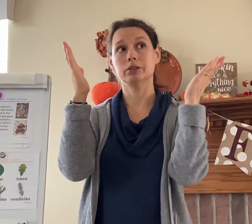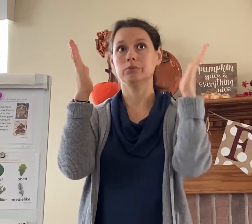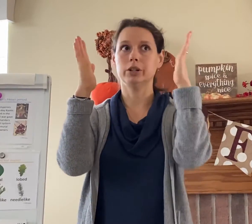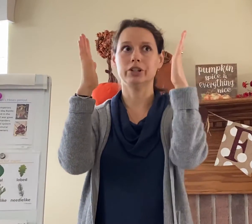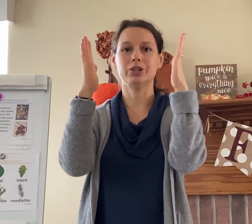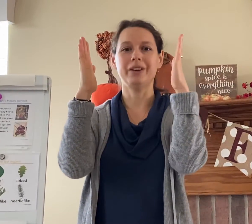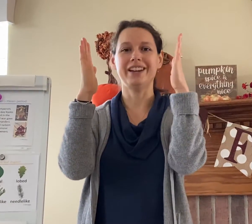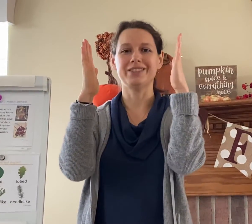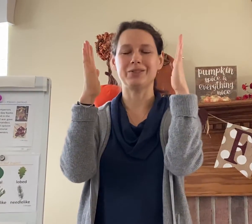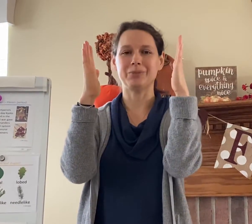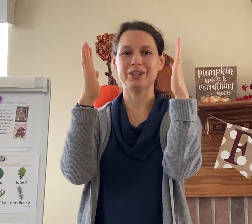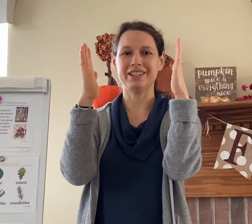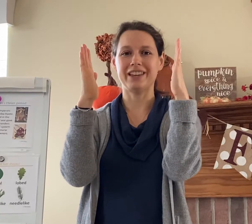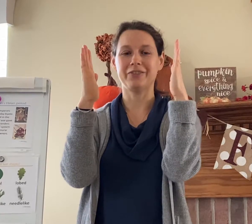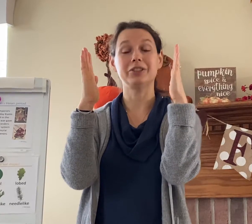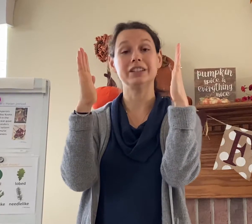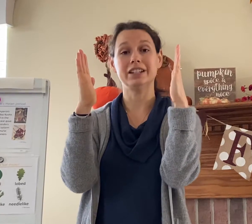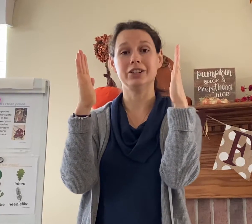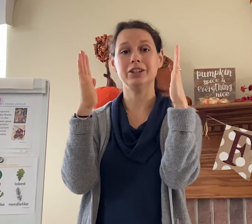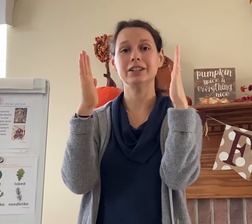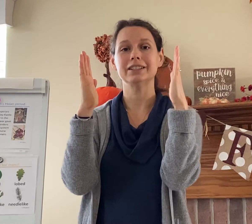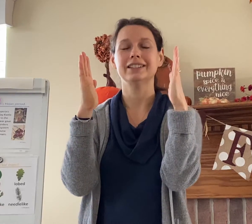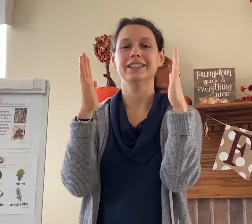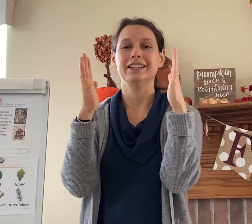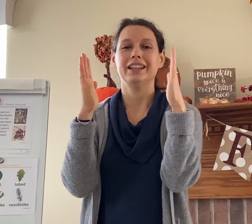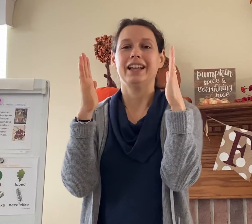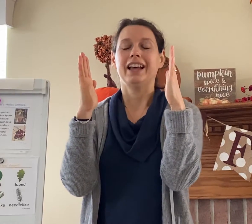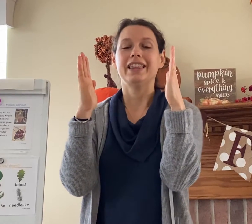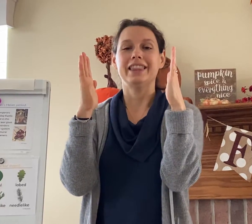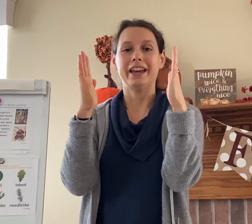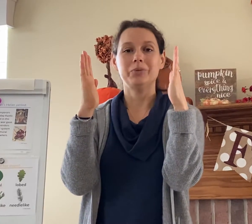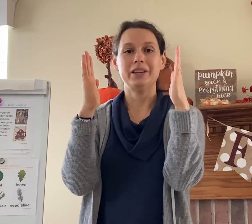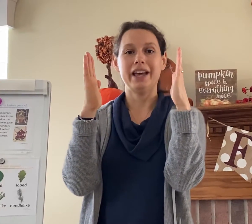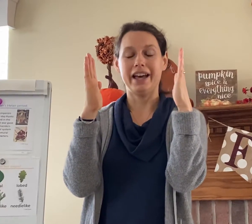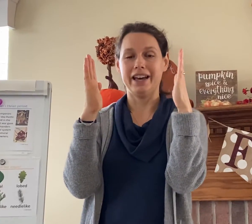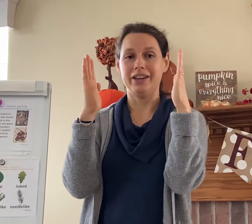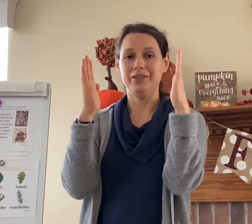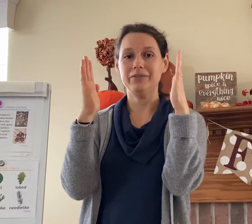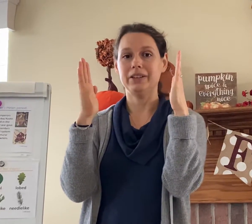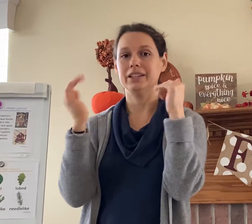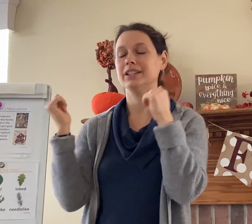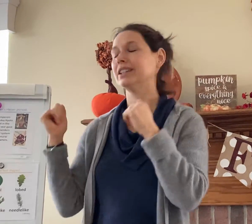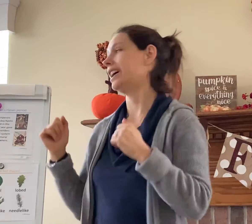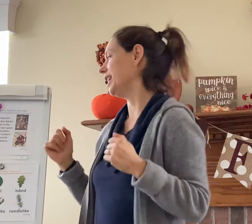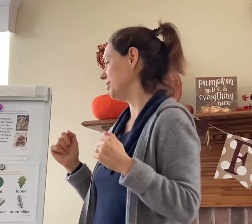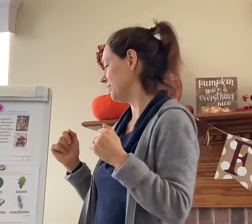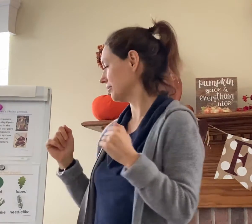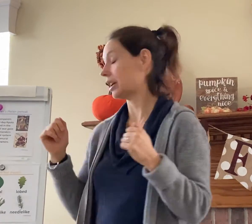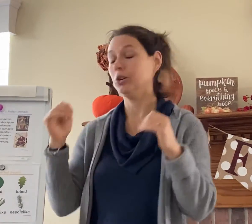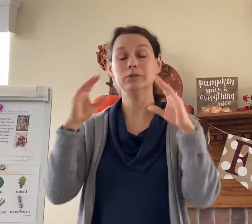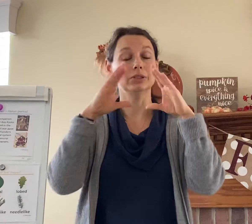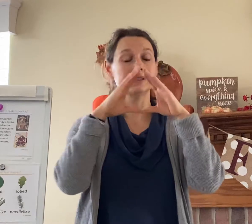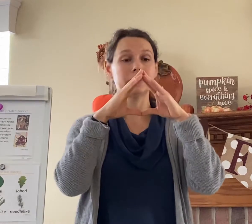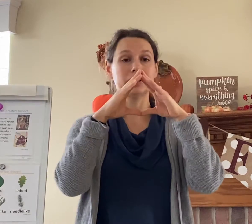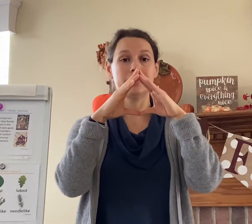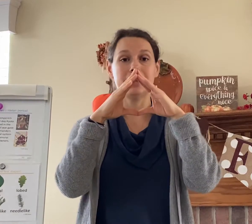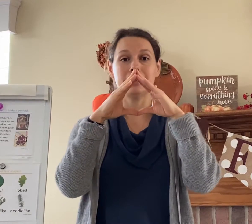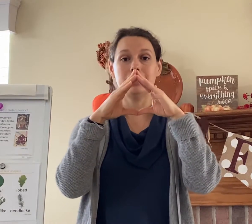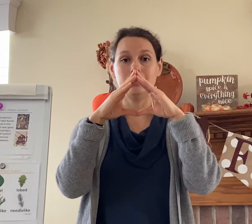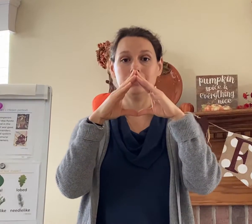one or two hands you can put together for linear and then we have oval so we're gonna make out an oval